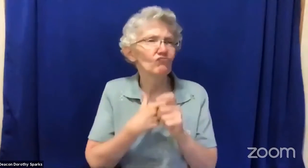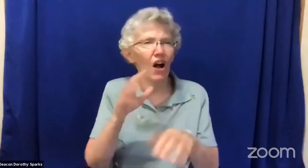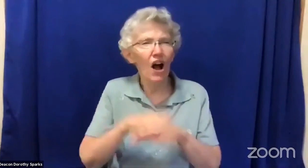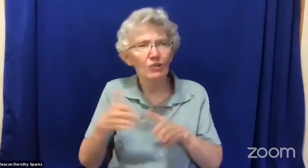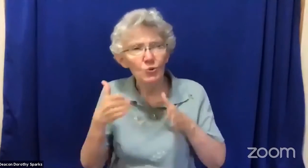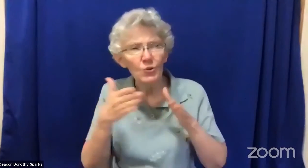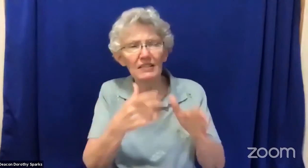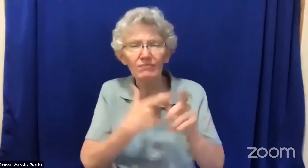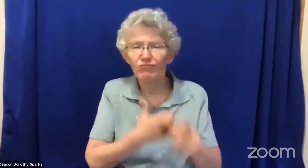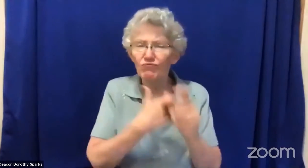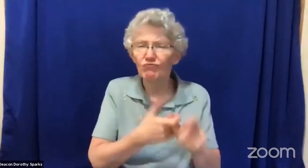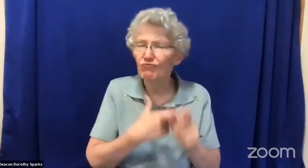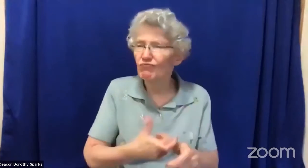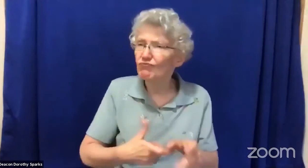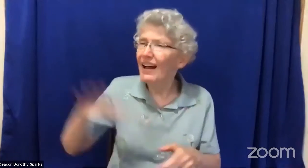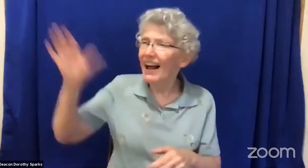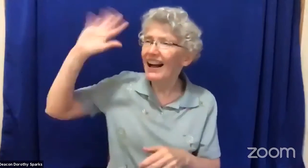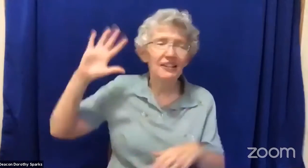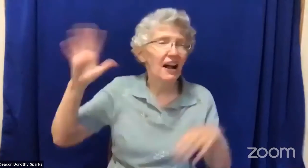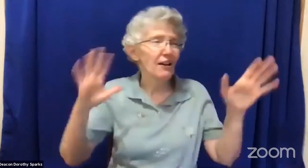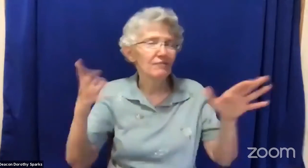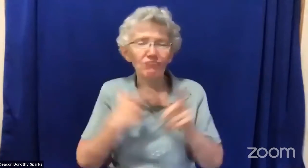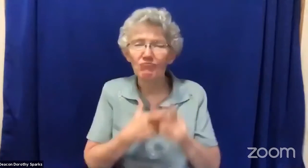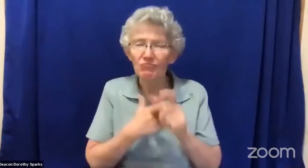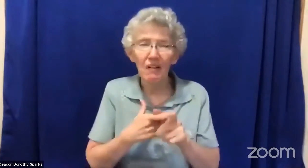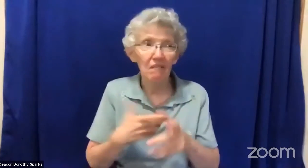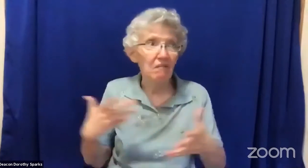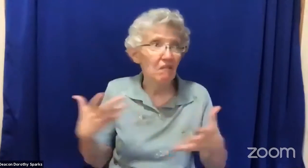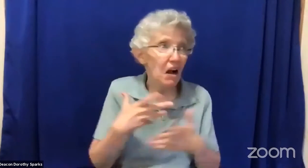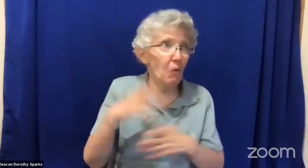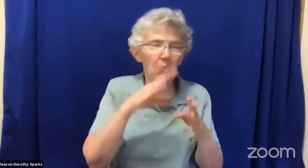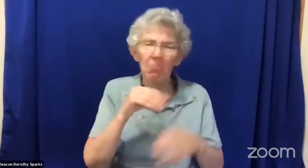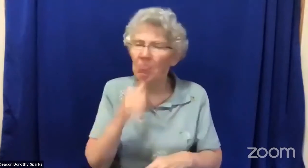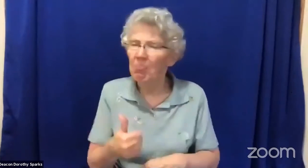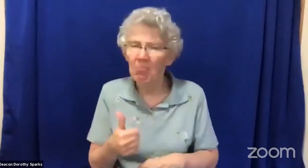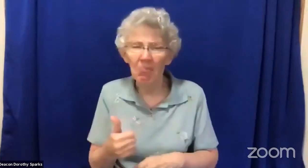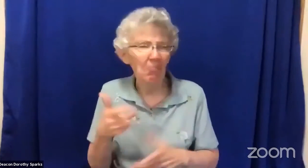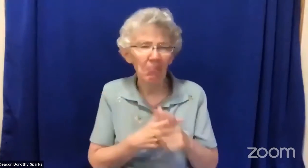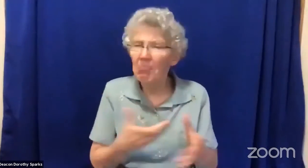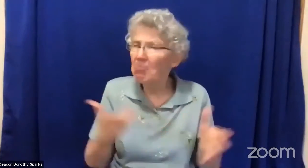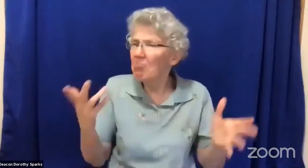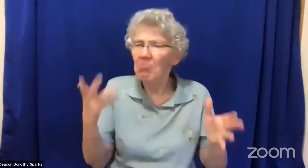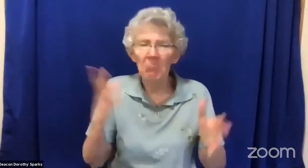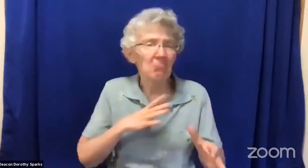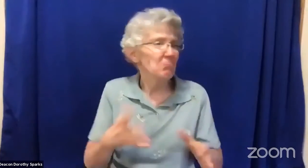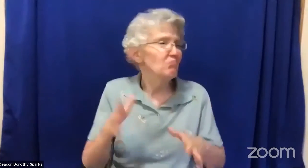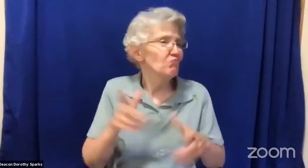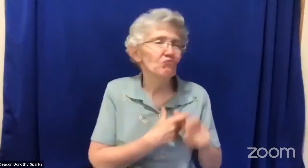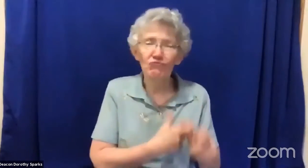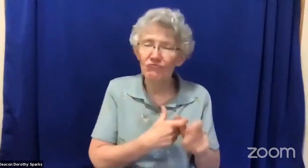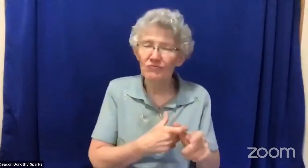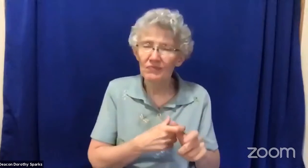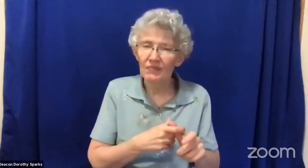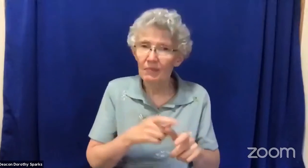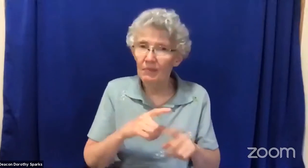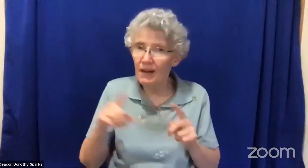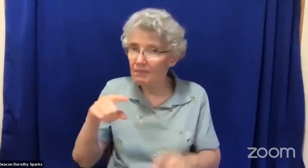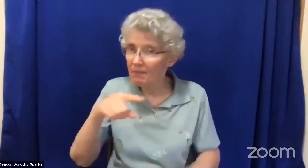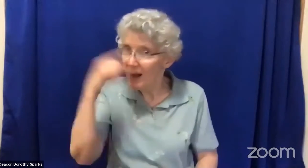That explained that if a white man is running down the street, if they're out for a job or even just walking down the street,